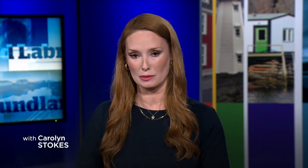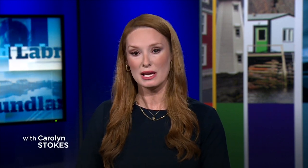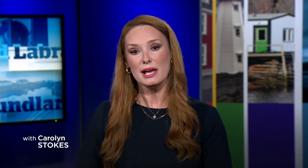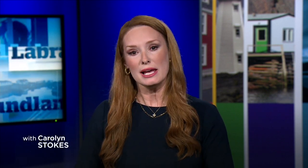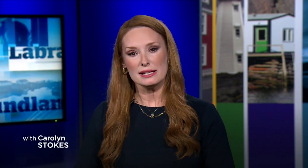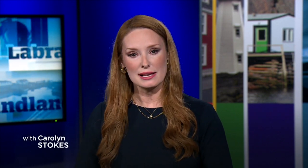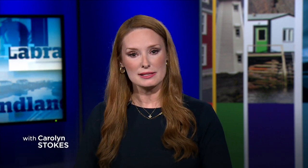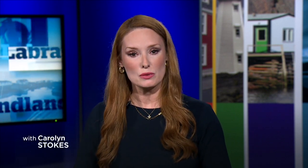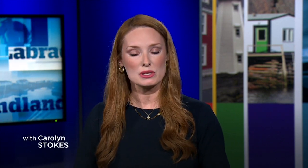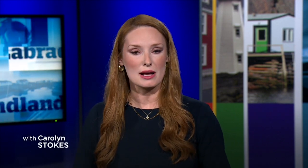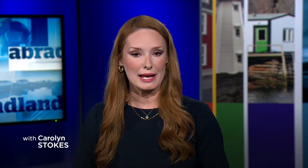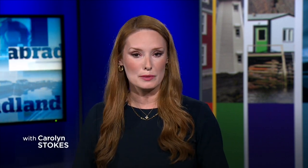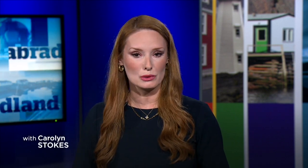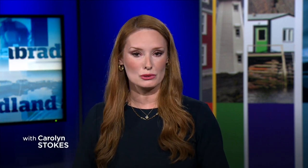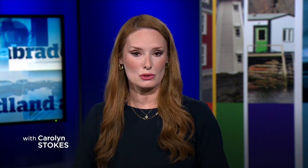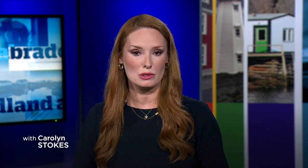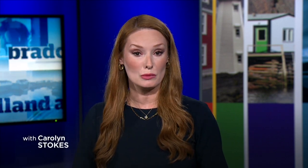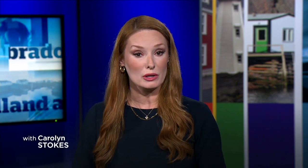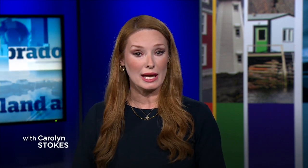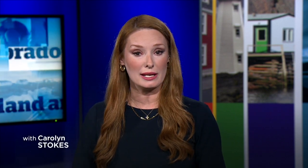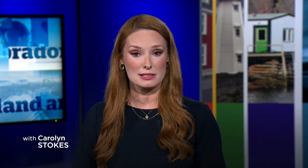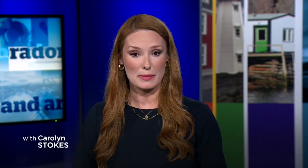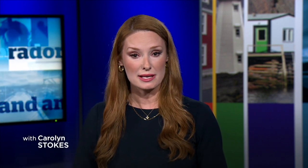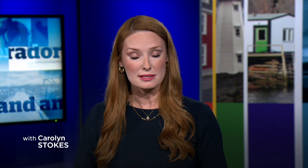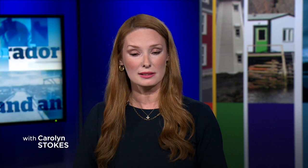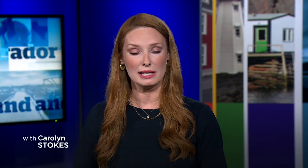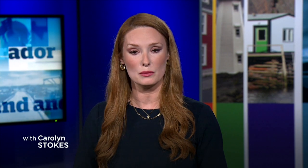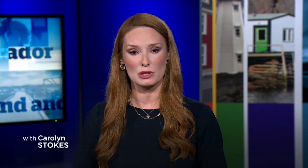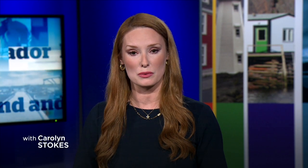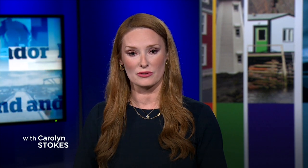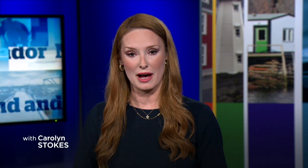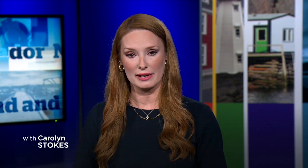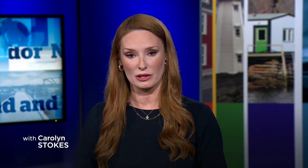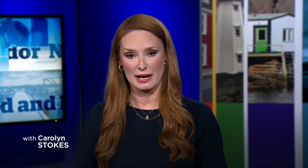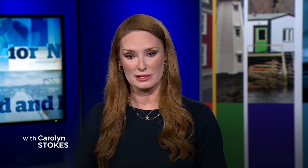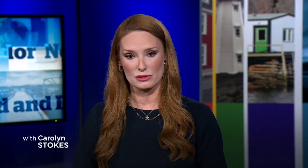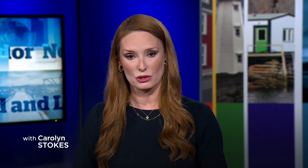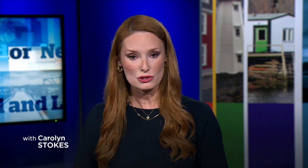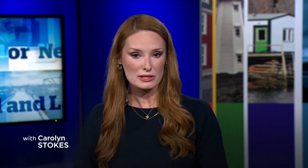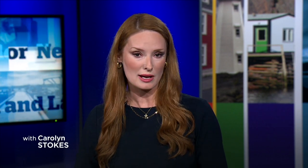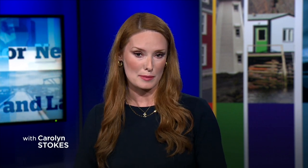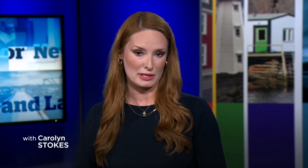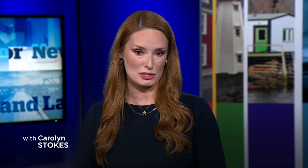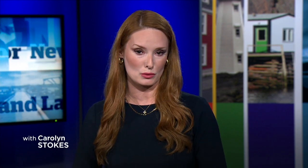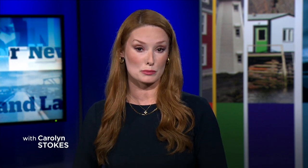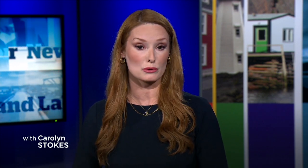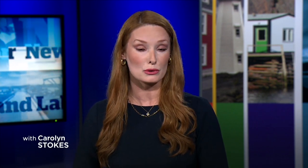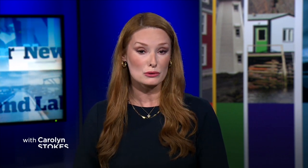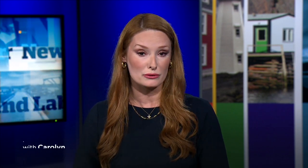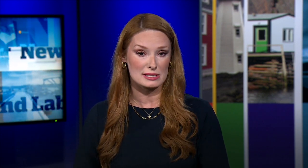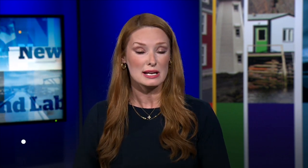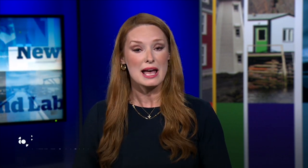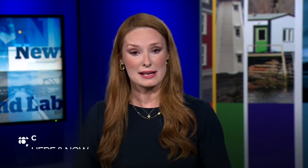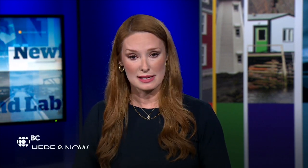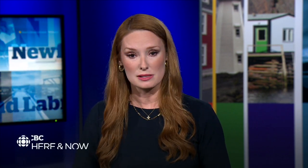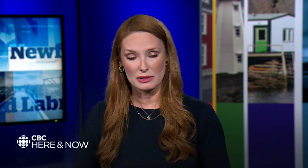He says he was unable to communicate independently with a provider and is urging the company to improve its accessibility